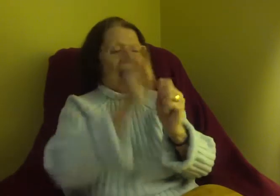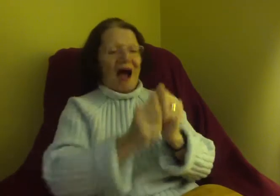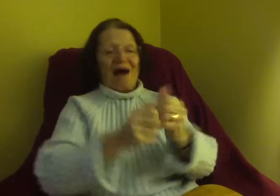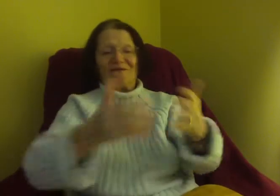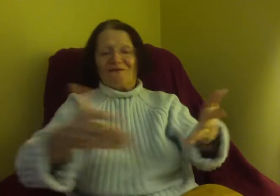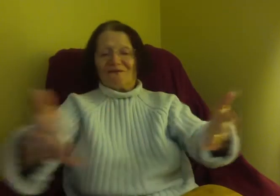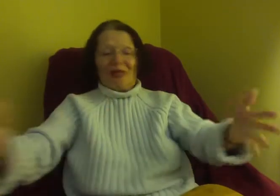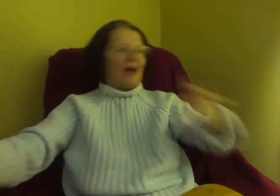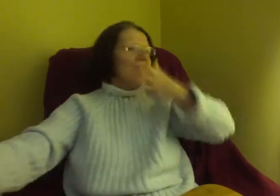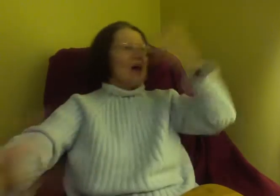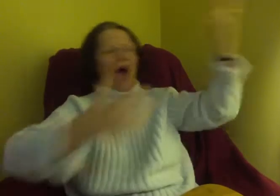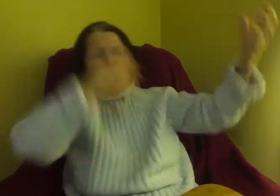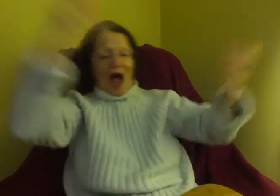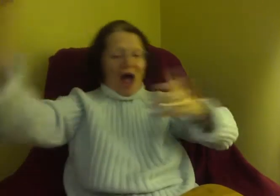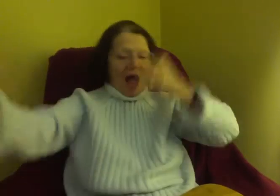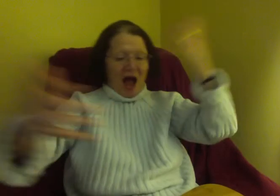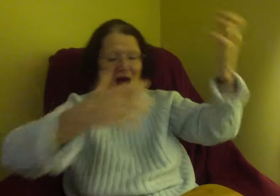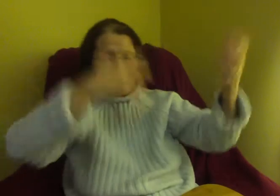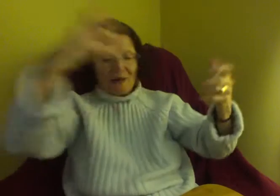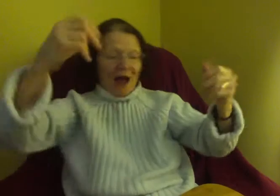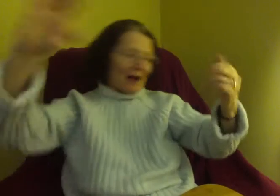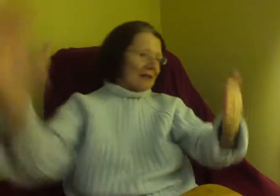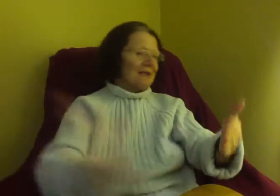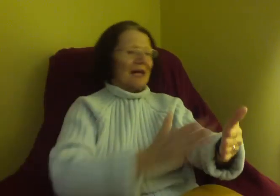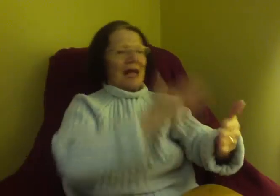Ah! Ah! Ah!